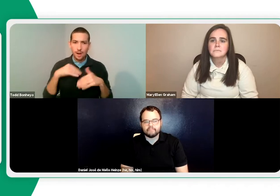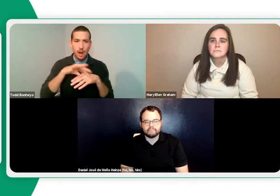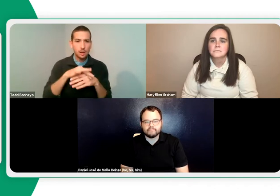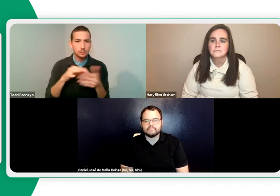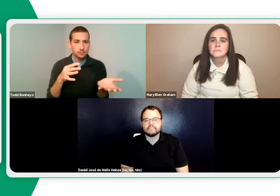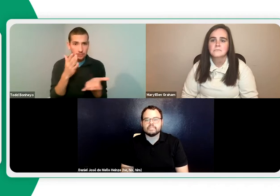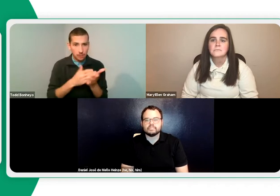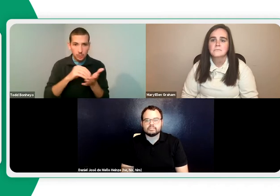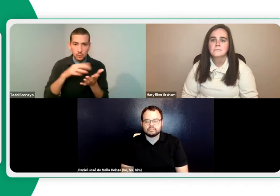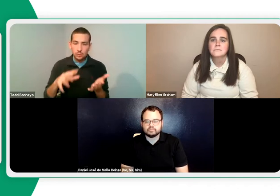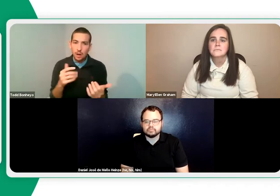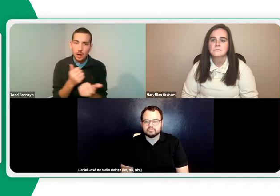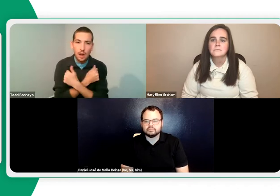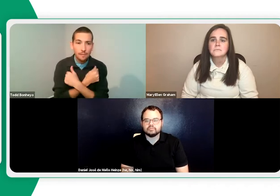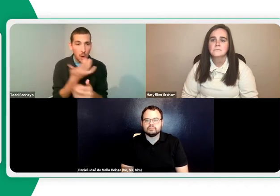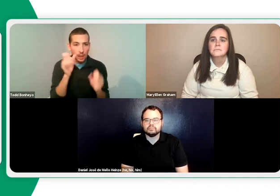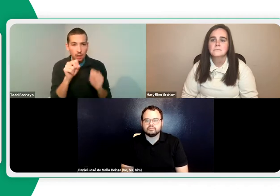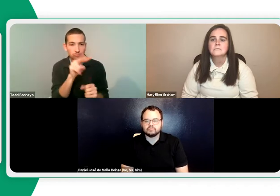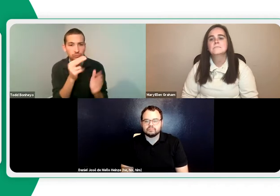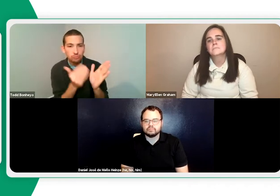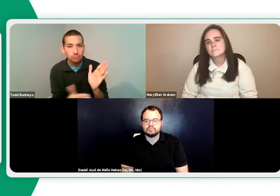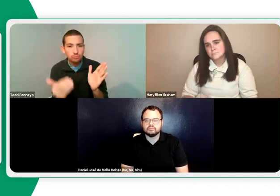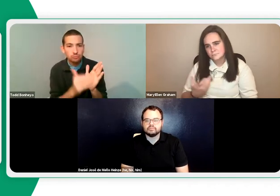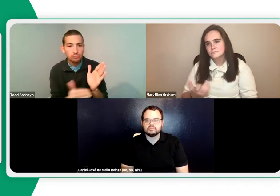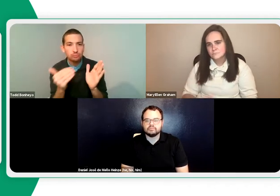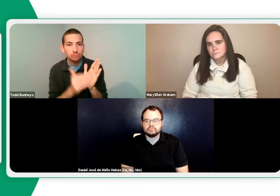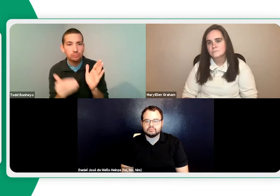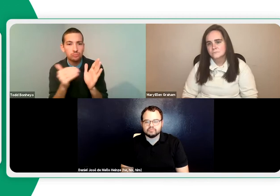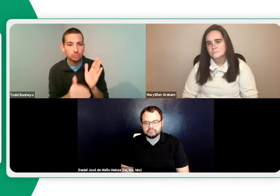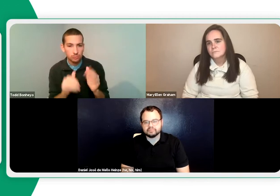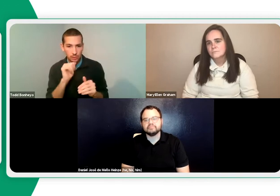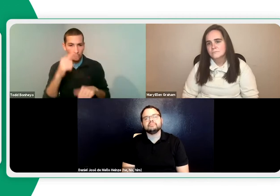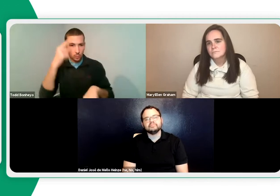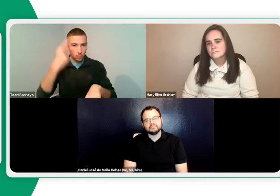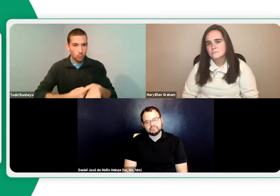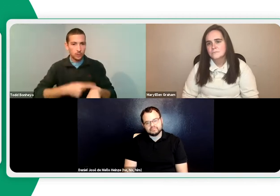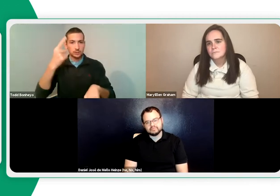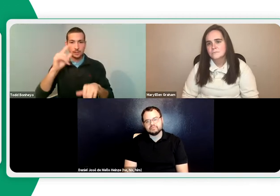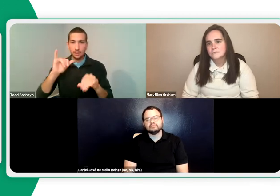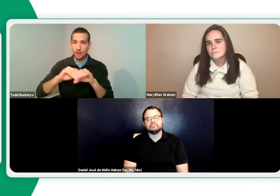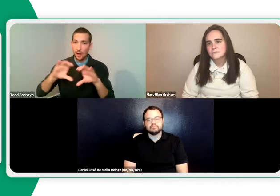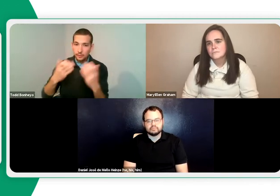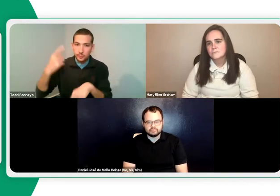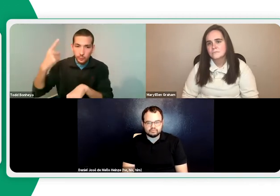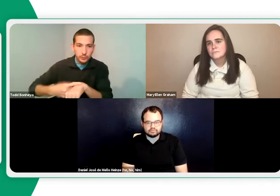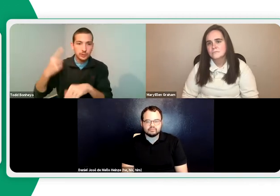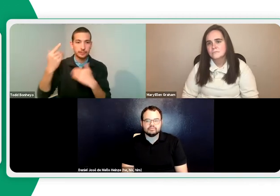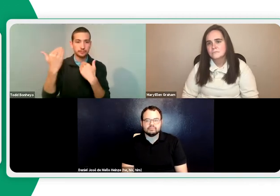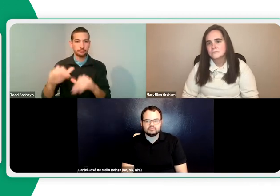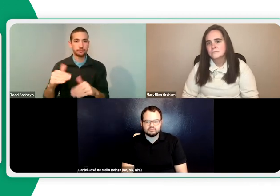prerecord my lecture. And now I have content that students love because they can watch it again and again when they have to. It's not a one